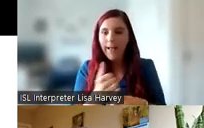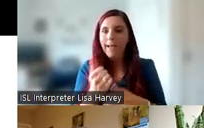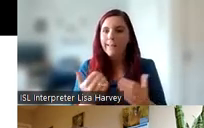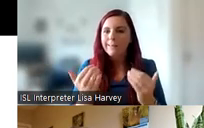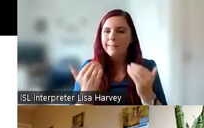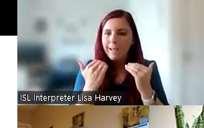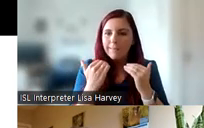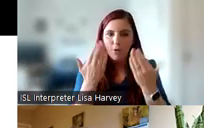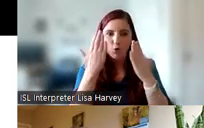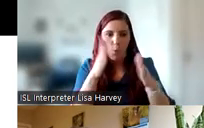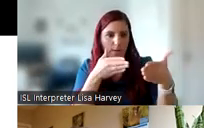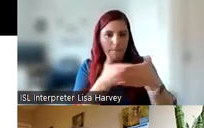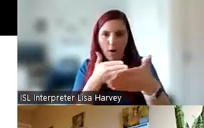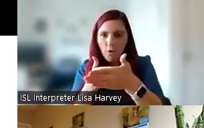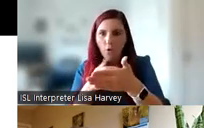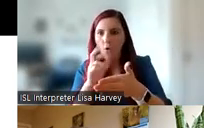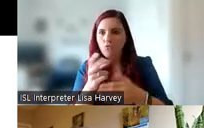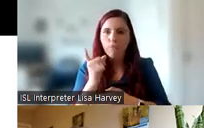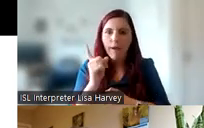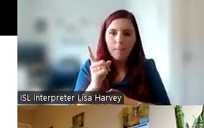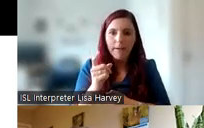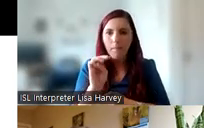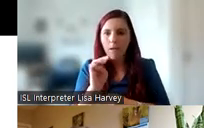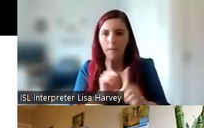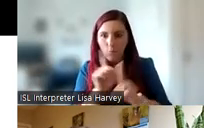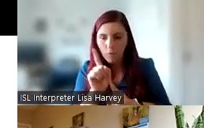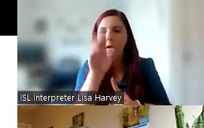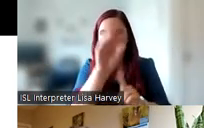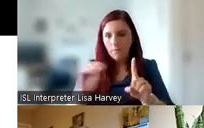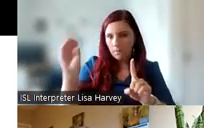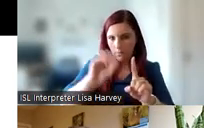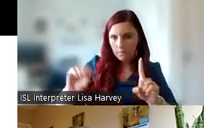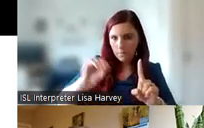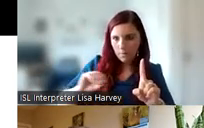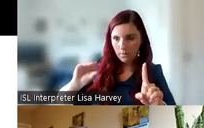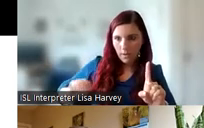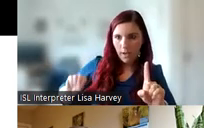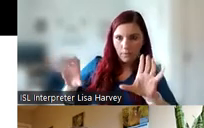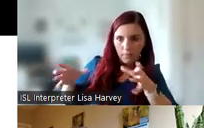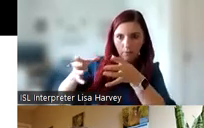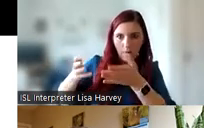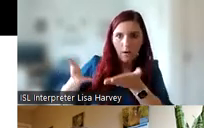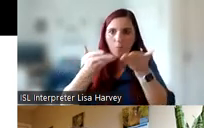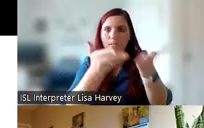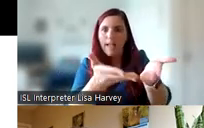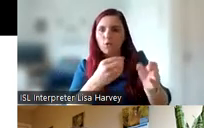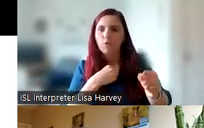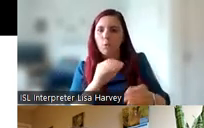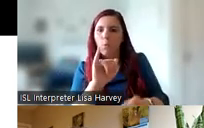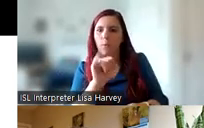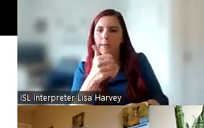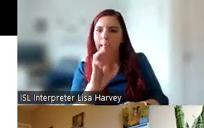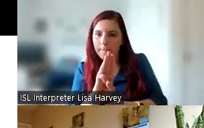barrier or made a suggestion for possible improvement was tabulated. And then we brought all these to the YAP. And a modification